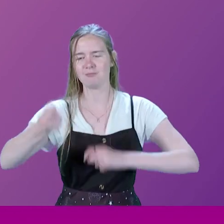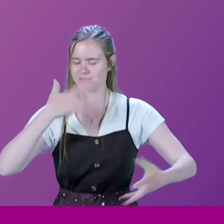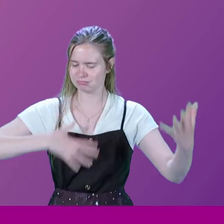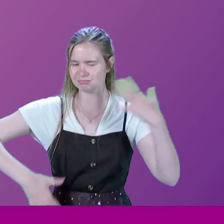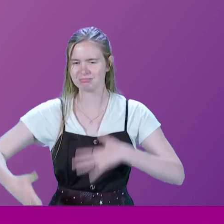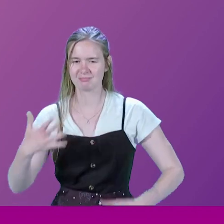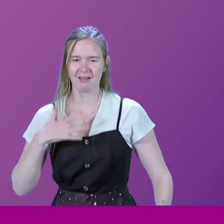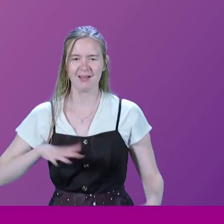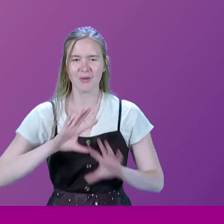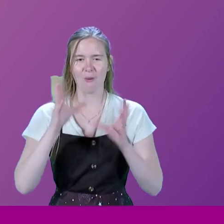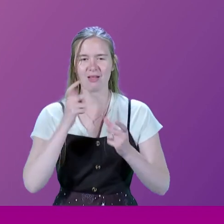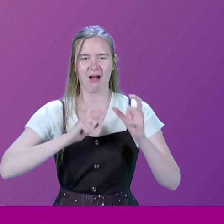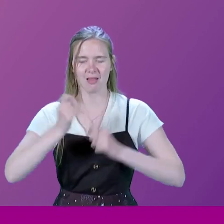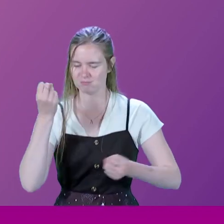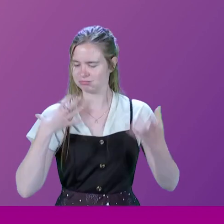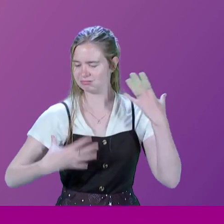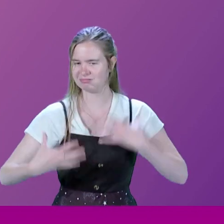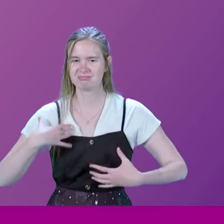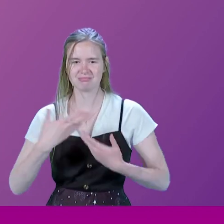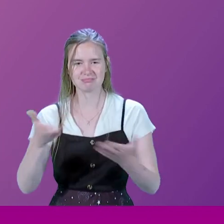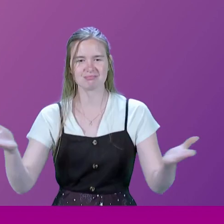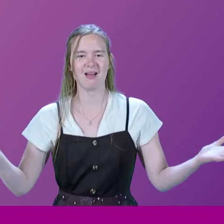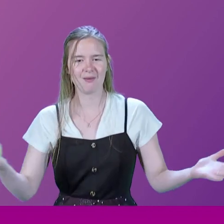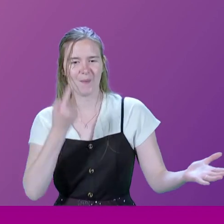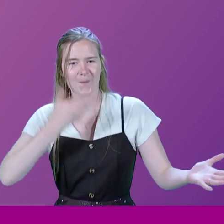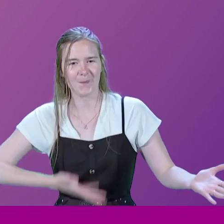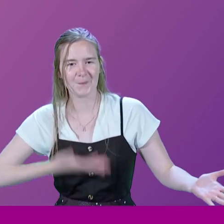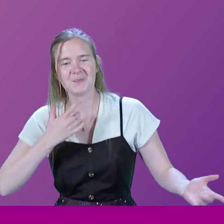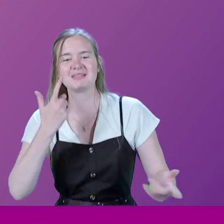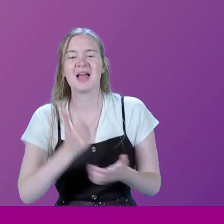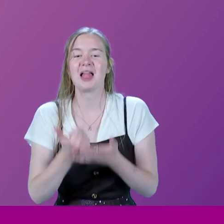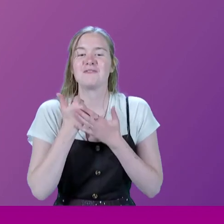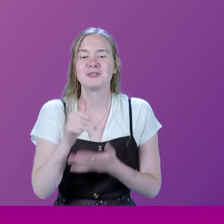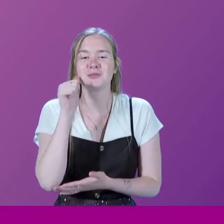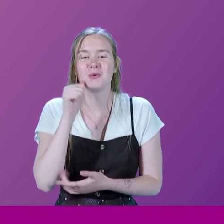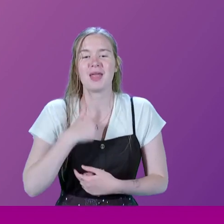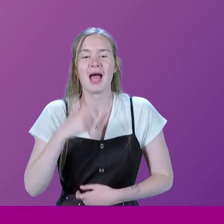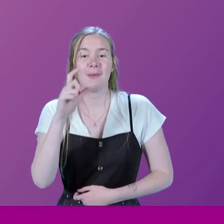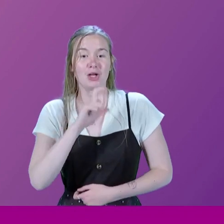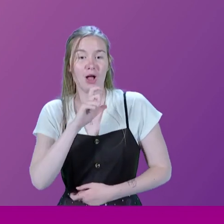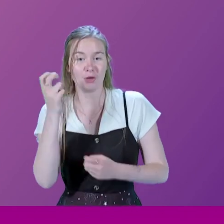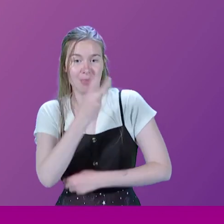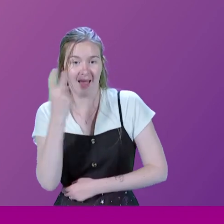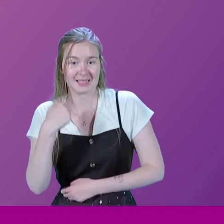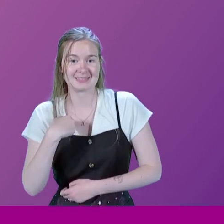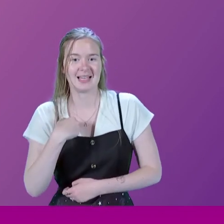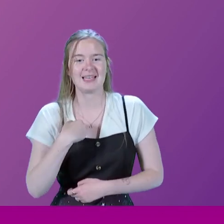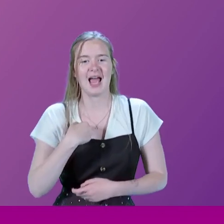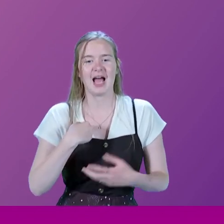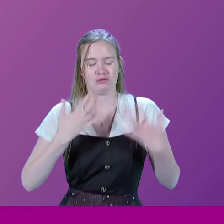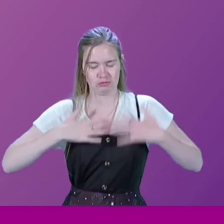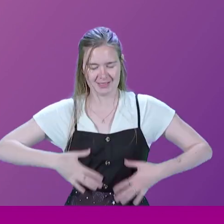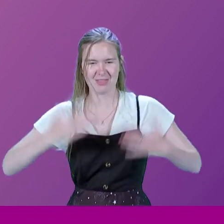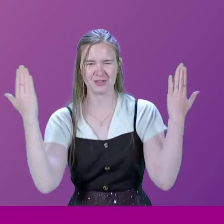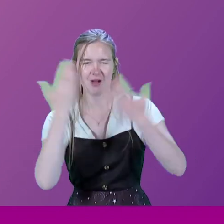And all these colours have come to the fore. But it may help you to know that I am colour blind and that I dress in the dark.